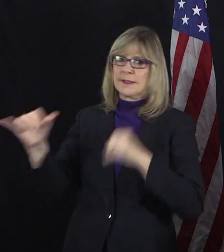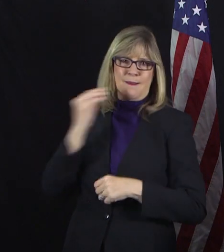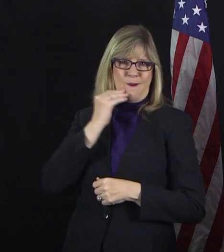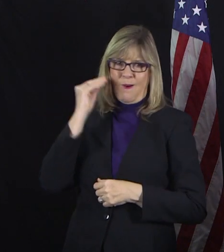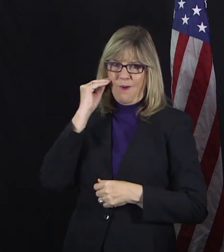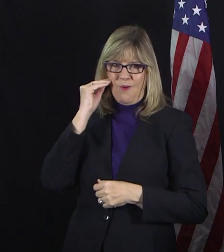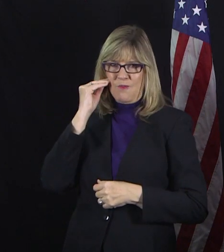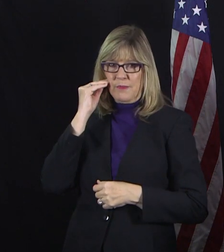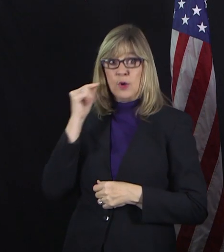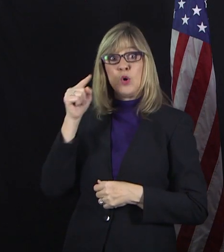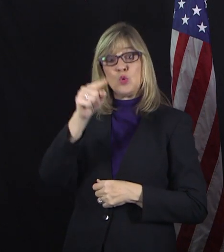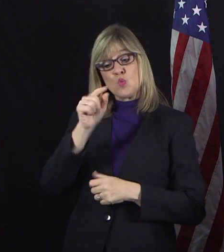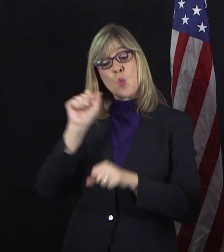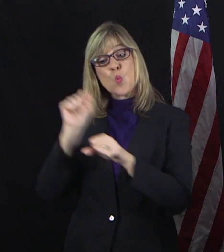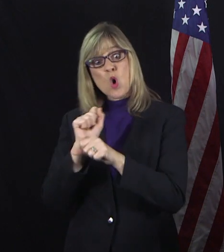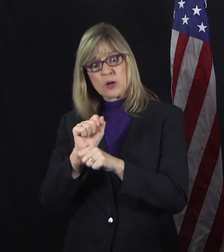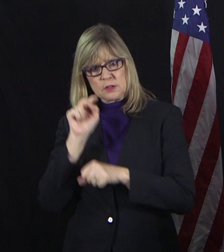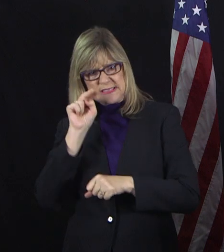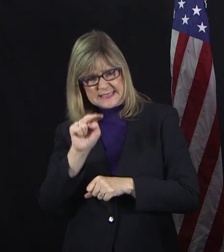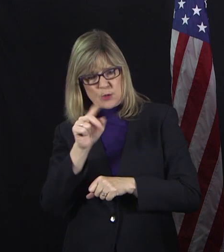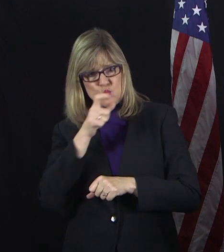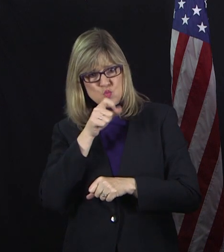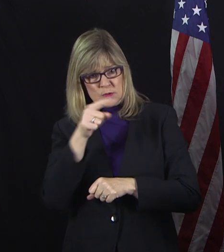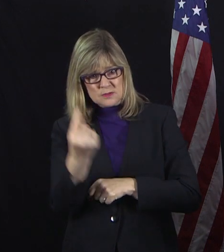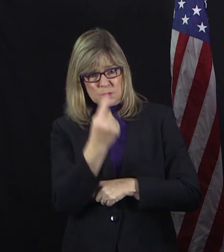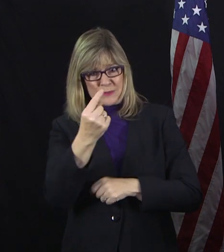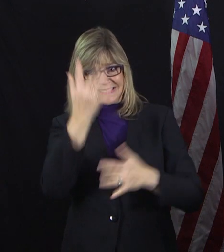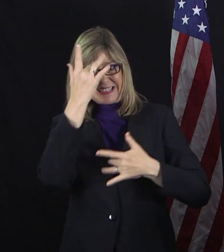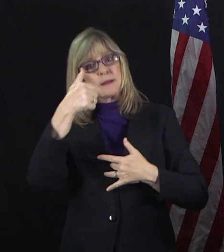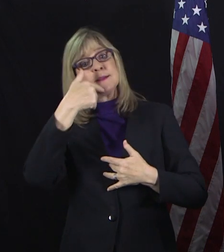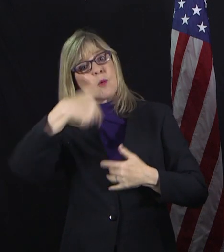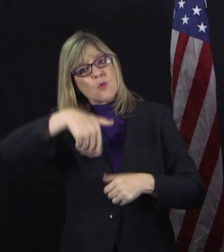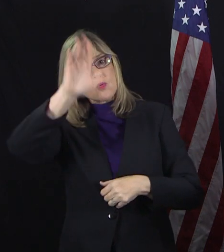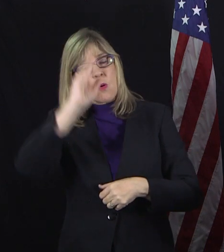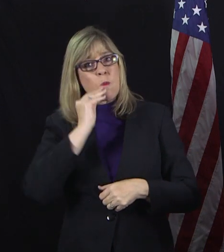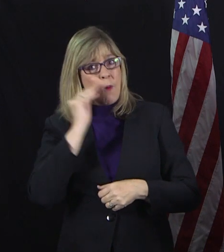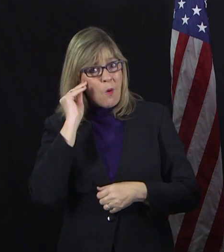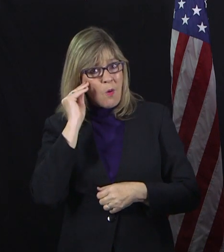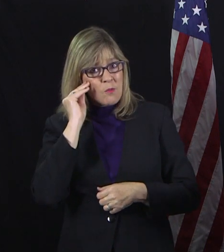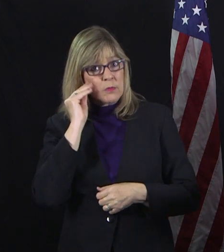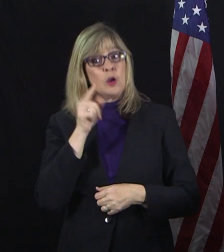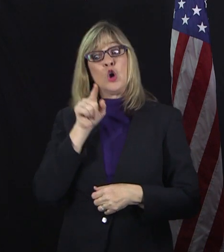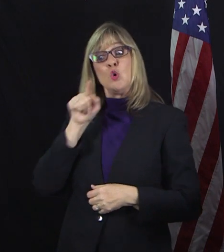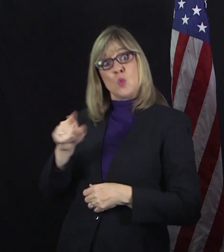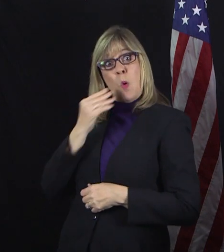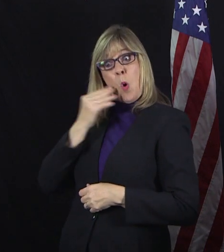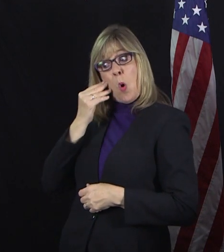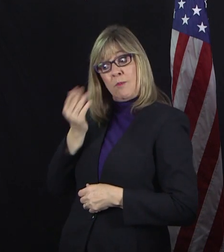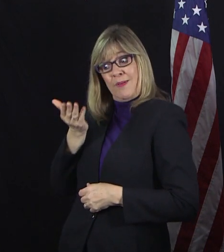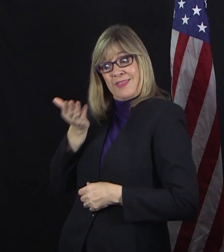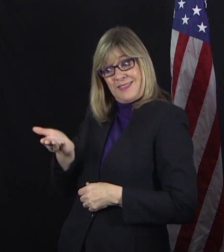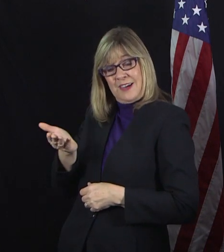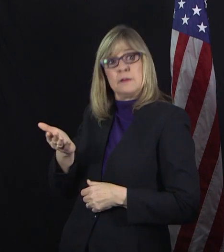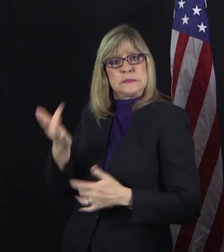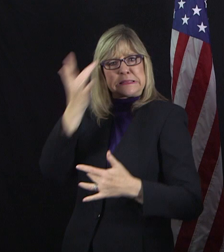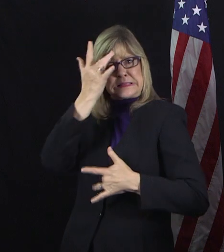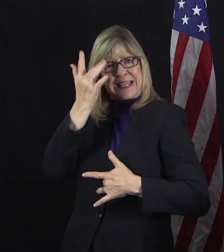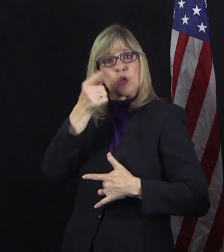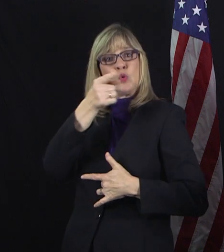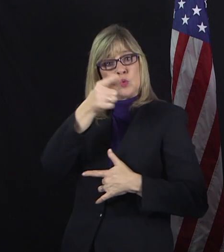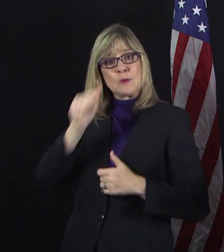them to go home. And if you're at home and you have people that are sick, you can even isolate them to other bedrooms,